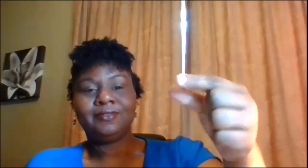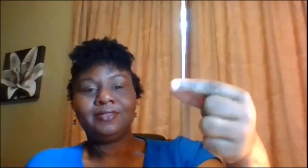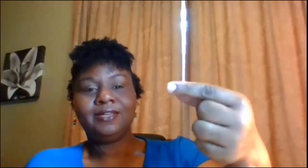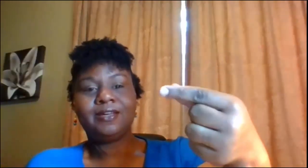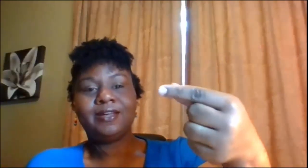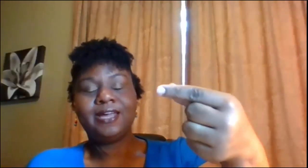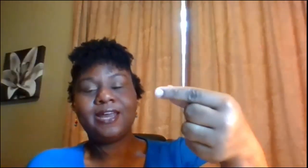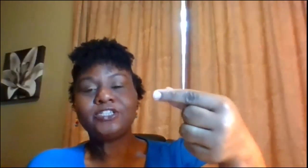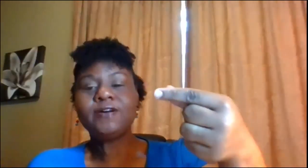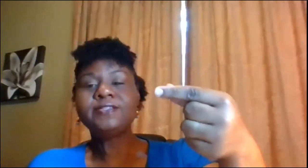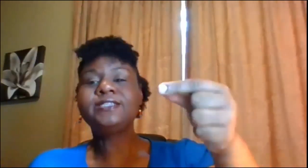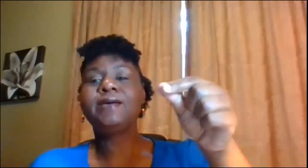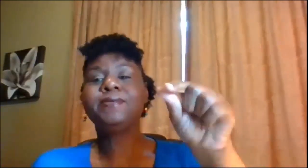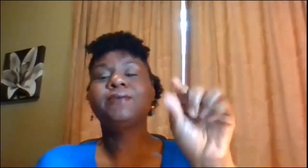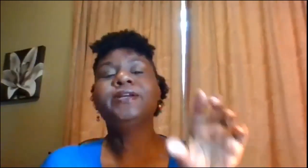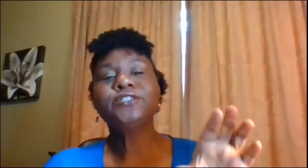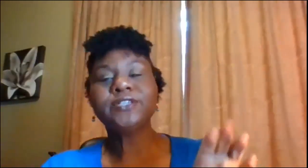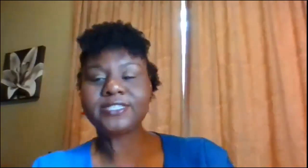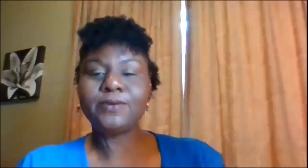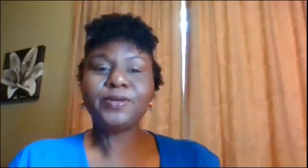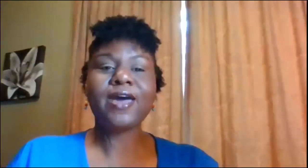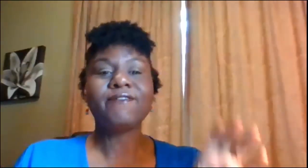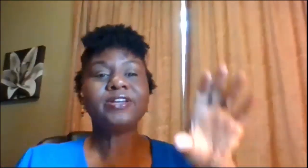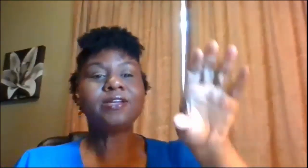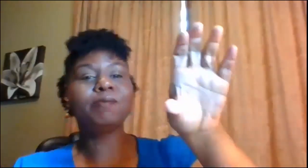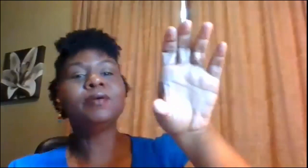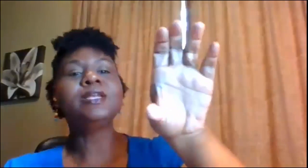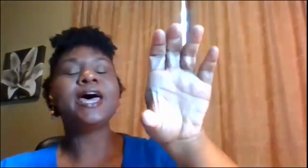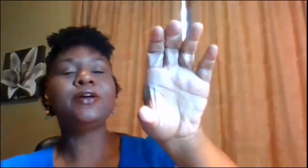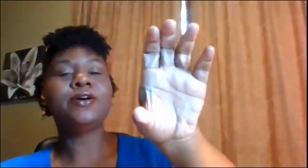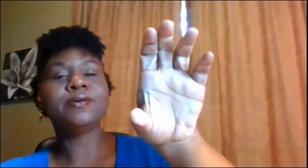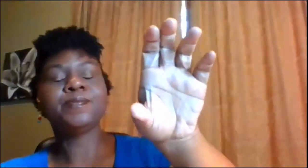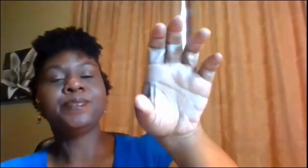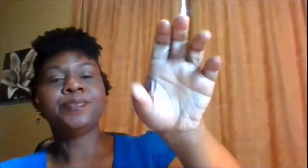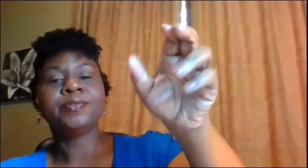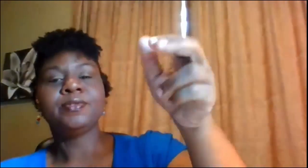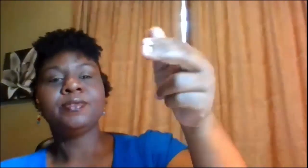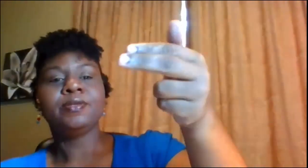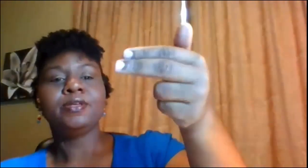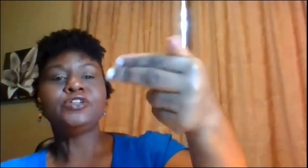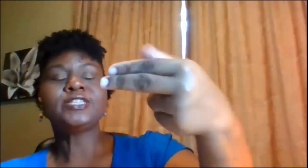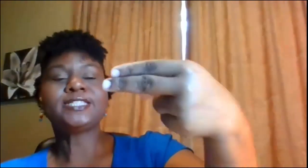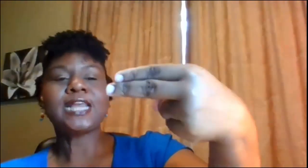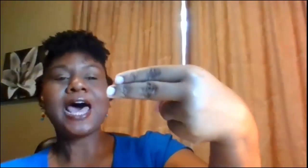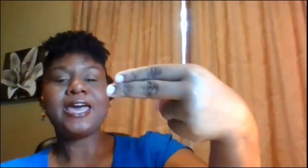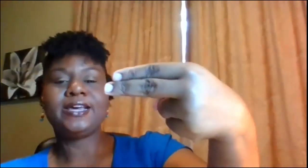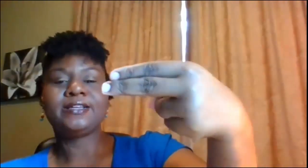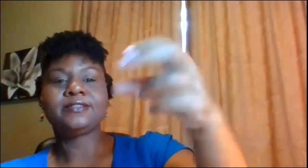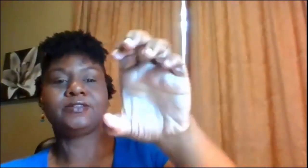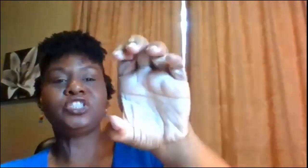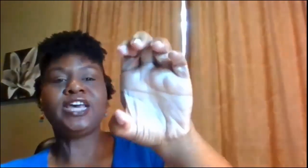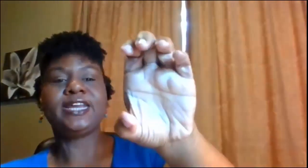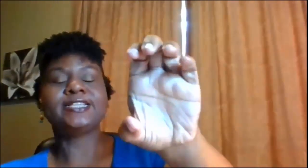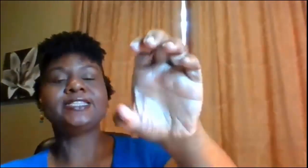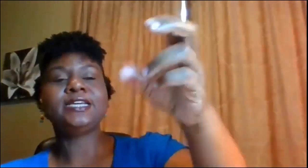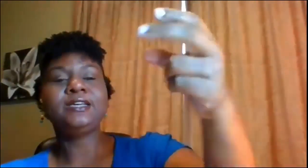good and I chose his name because I wanted you to see when you have a double letter you just slide it so Channing C